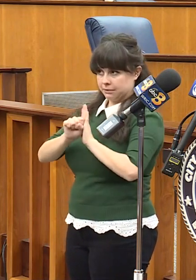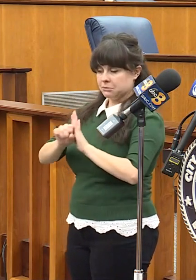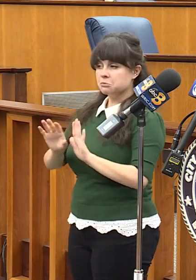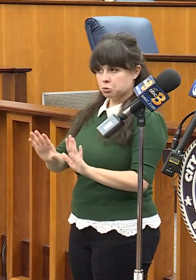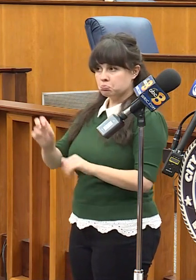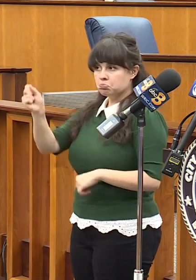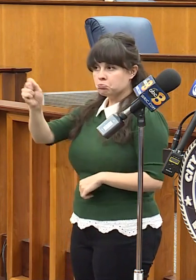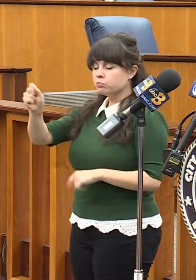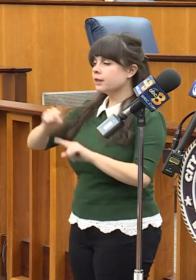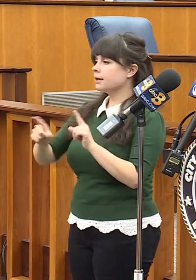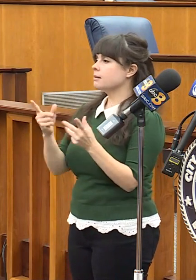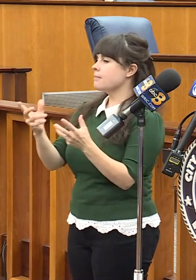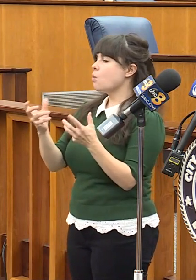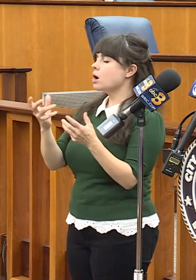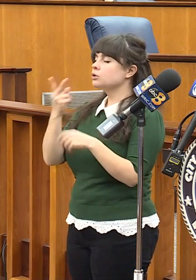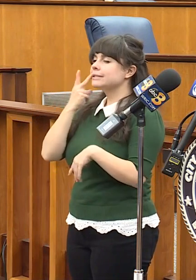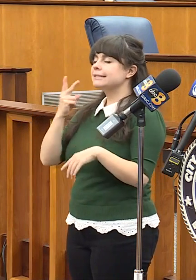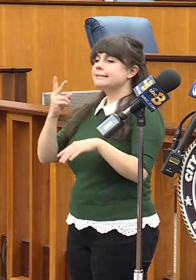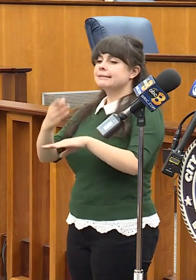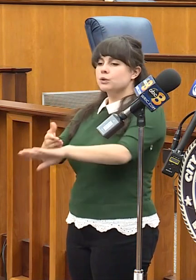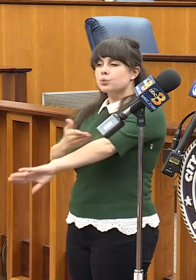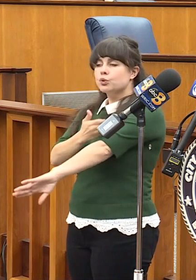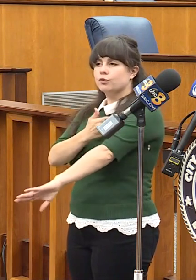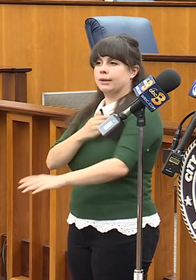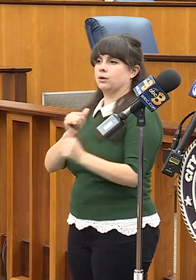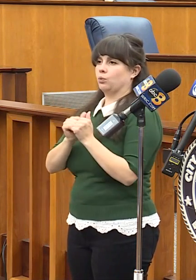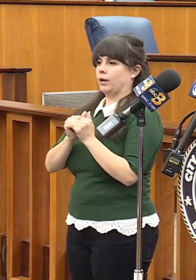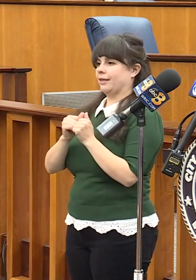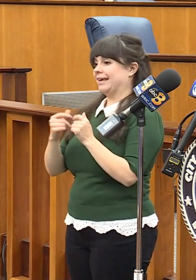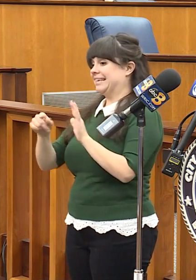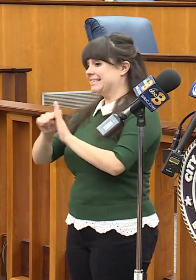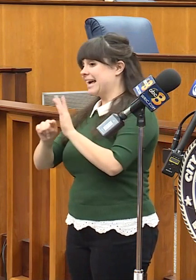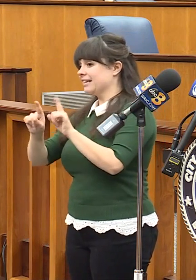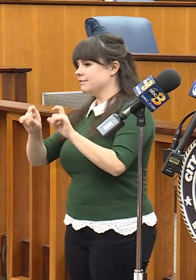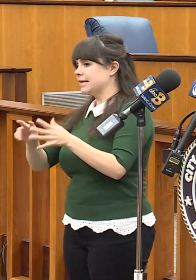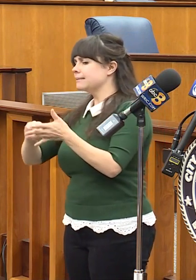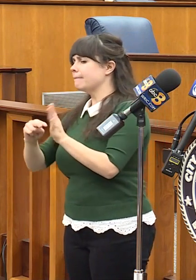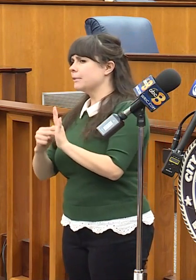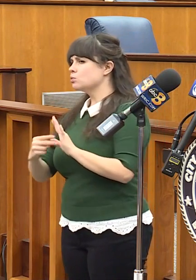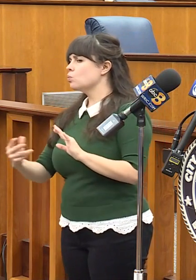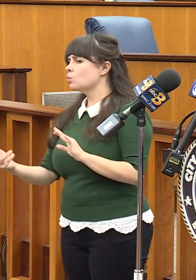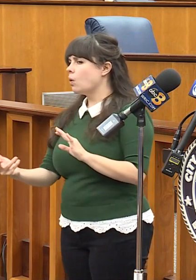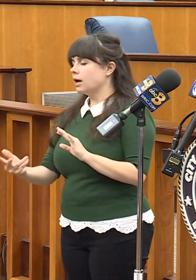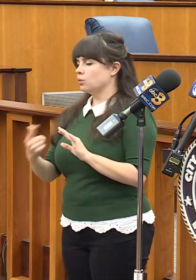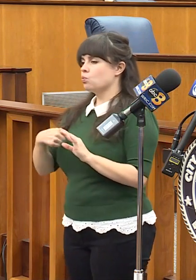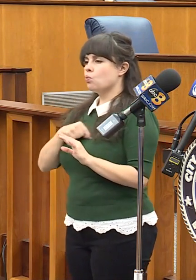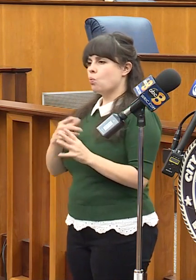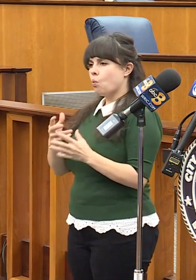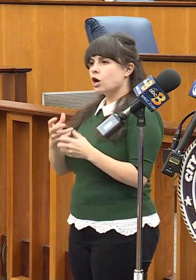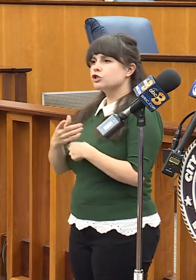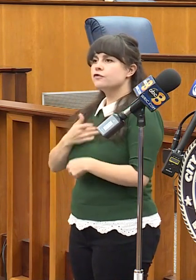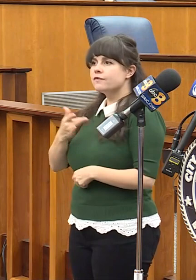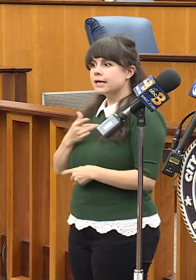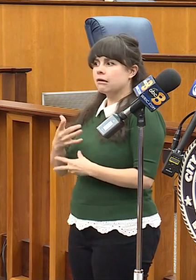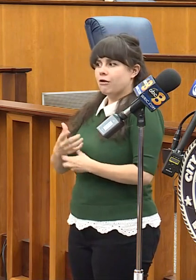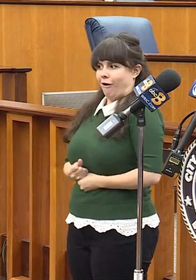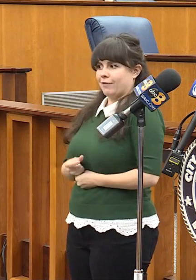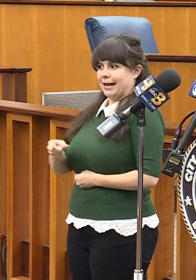want to see some improvement in terms of what a negative test means and feeling a sense of confidence that that is actually negative. So,